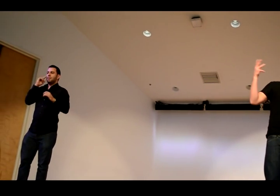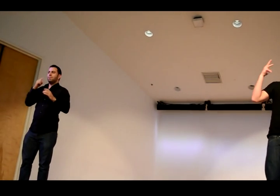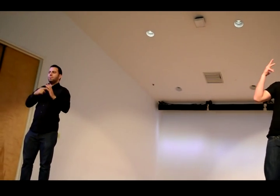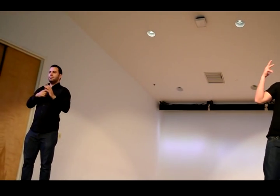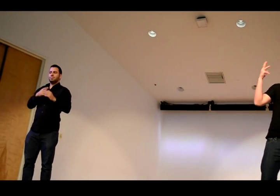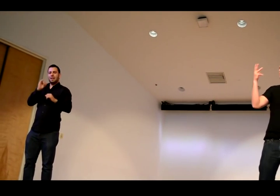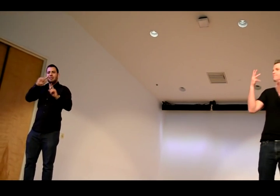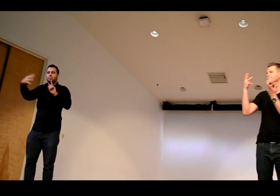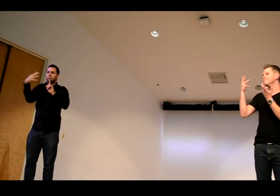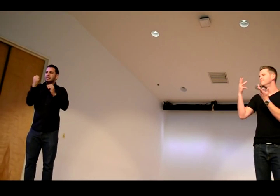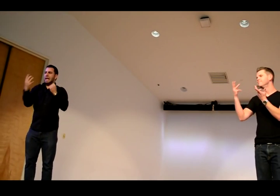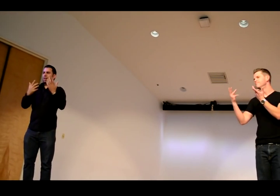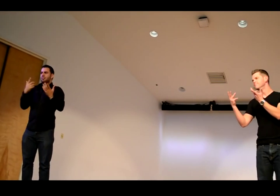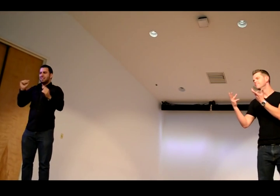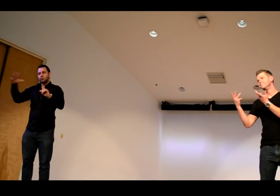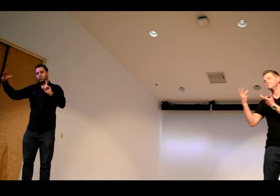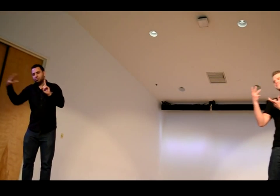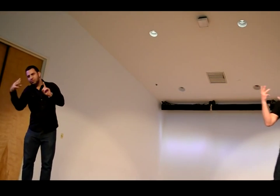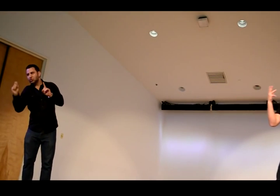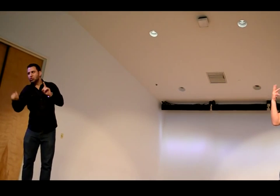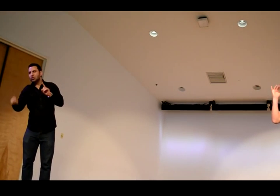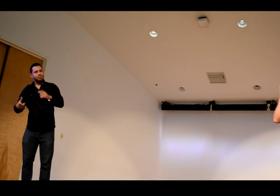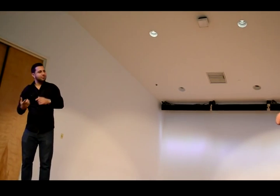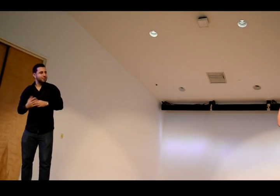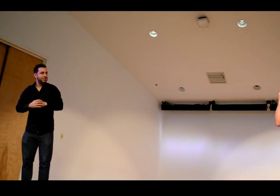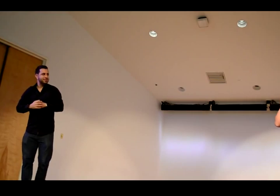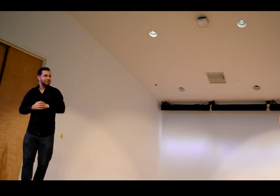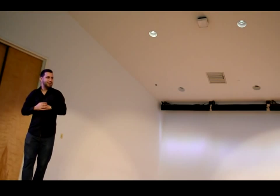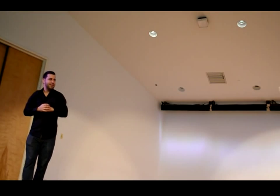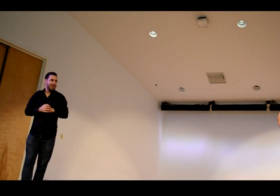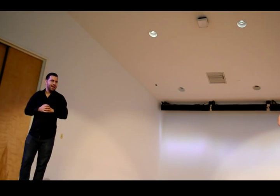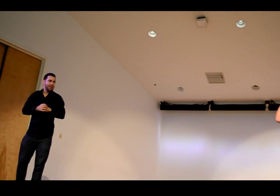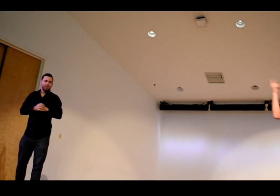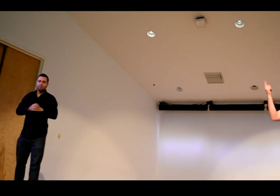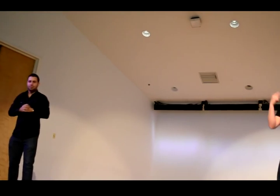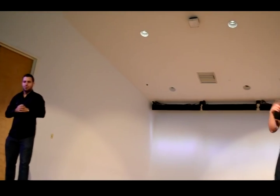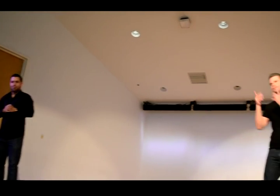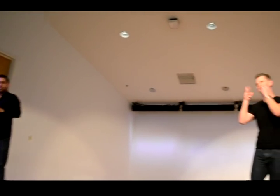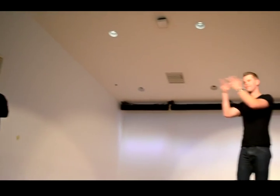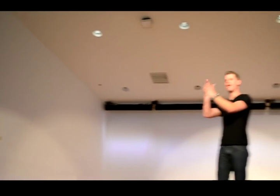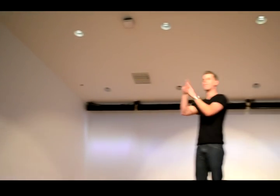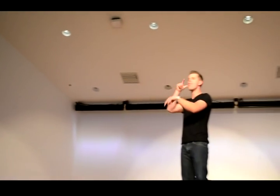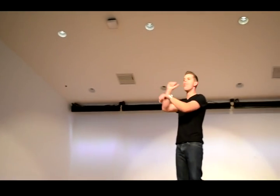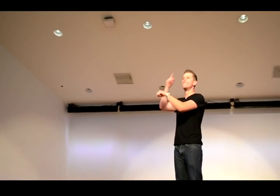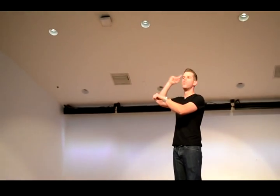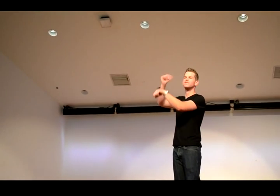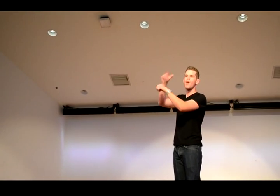angles that type of thing like you know they should come closer to you guys when they're signing well like I said